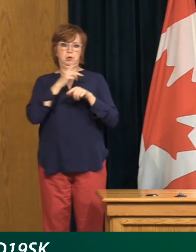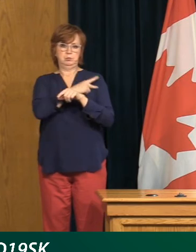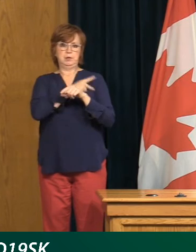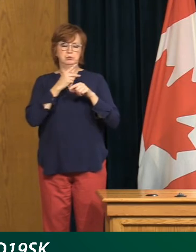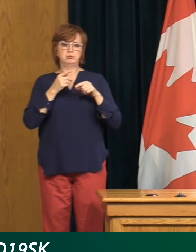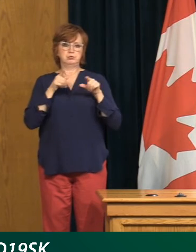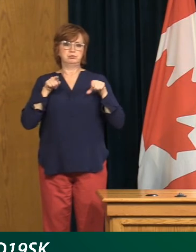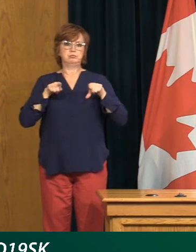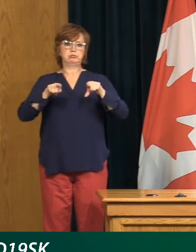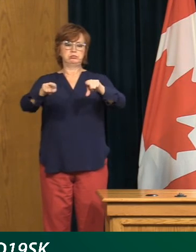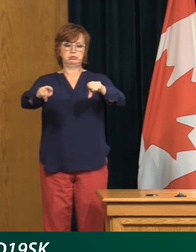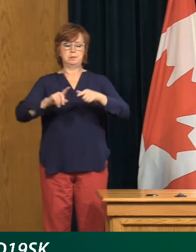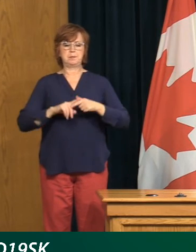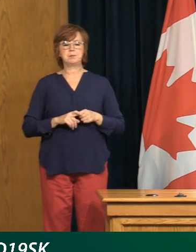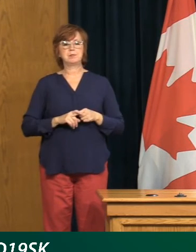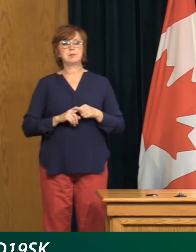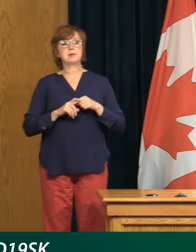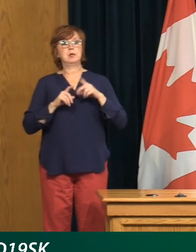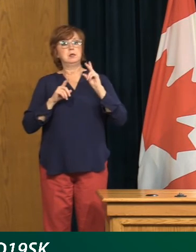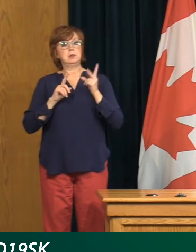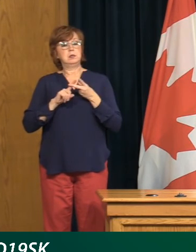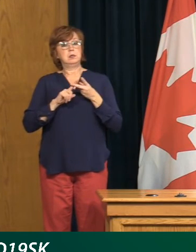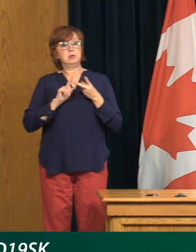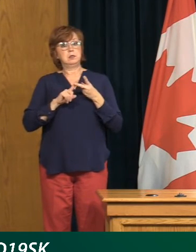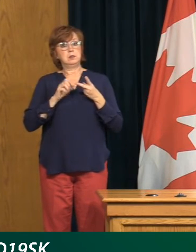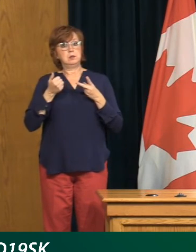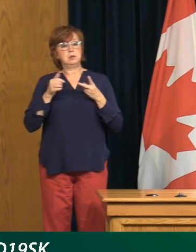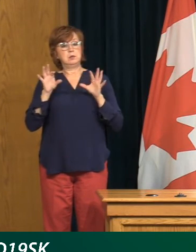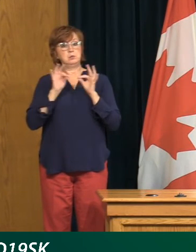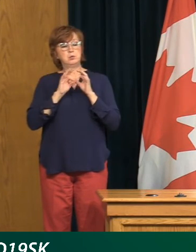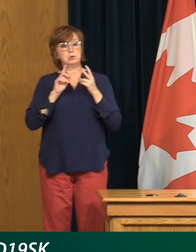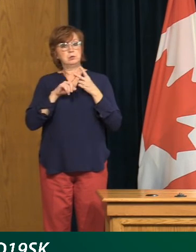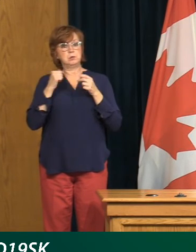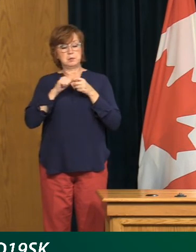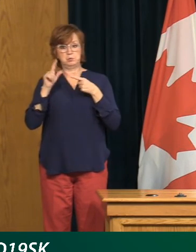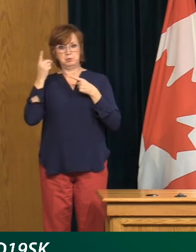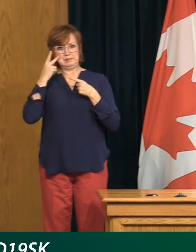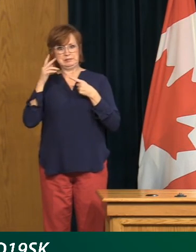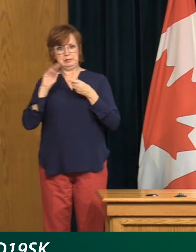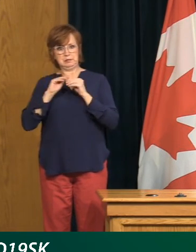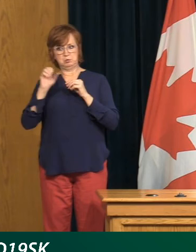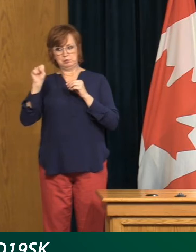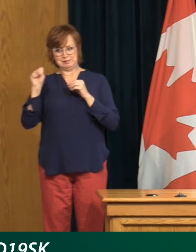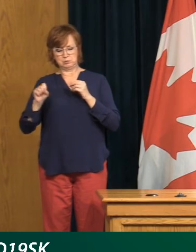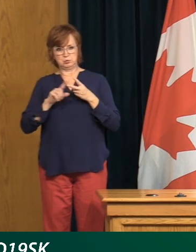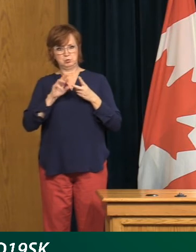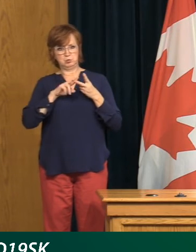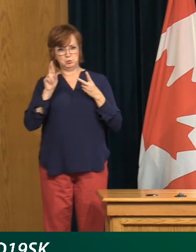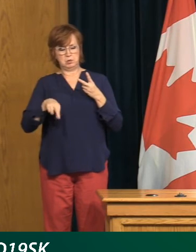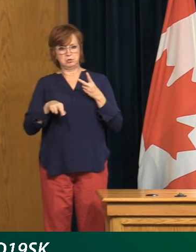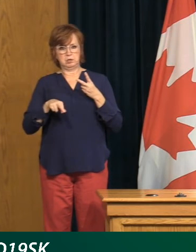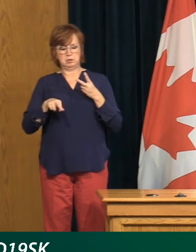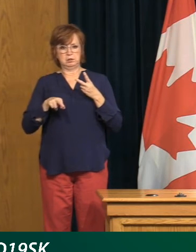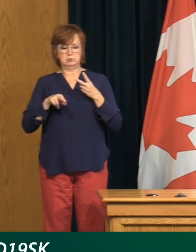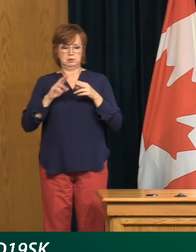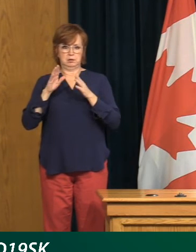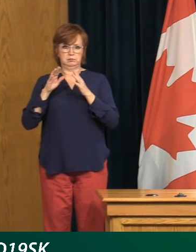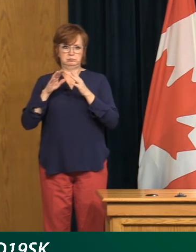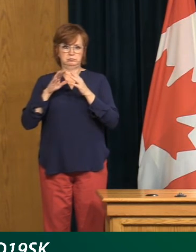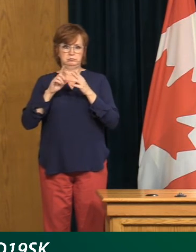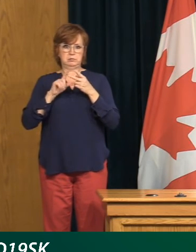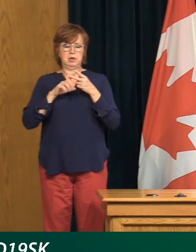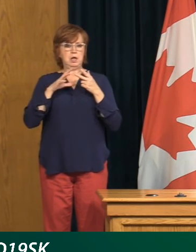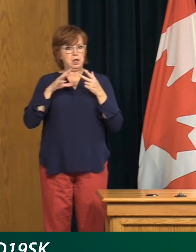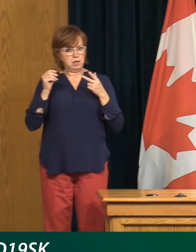build capacity. And the other thing that's important is we, you know, as we see Saskatoon and Regina as our main hubs, but we do have